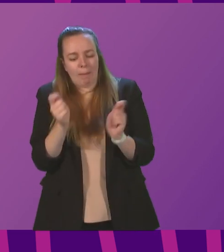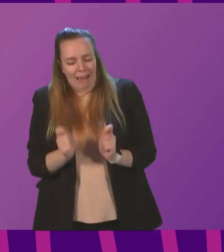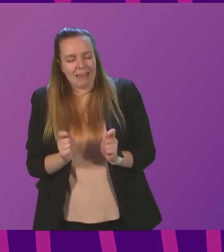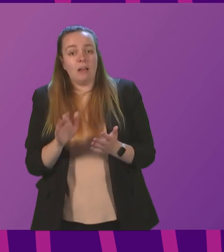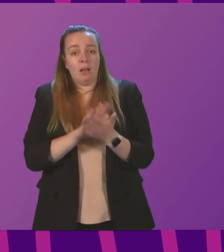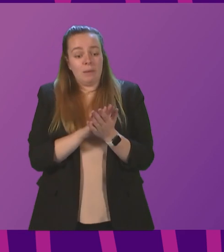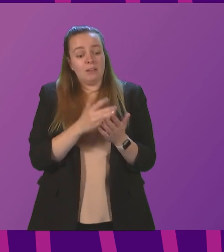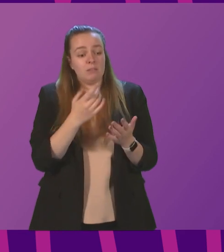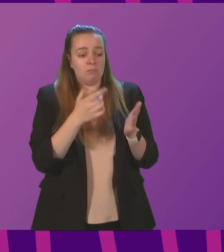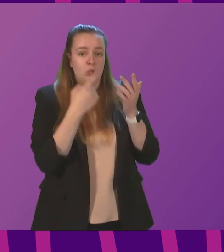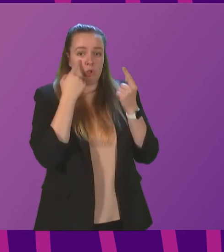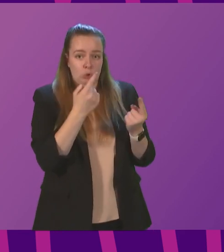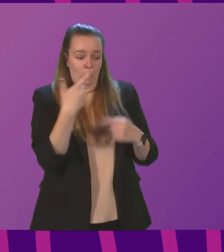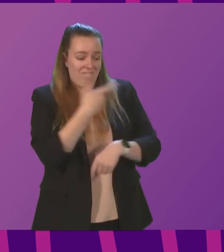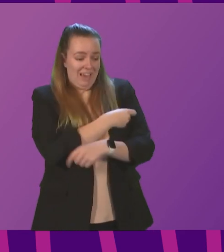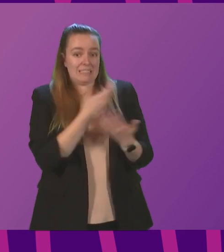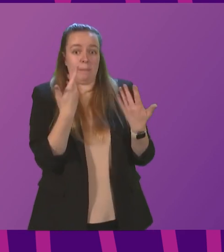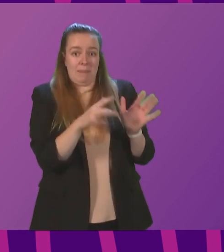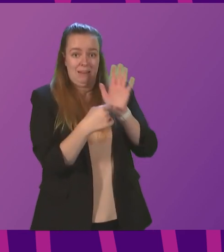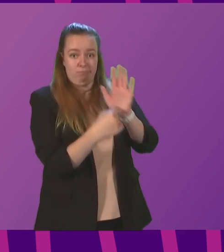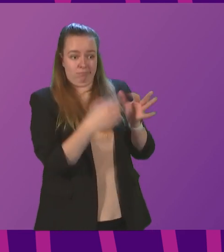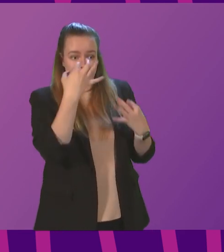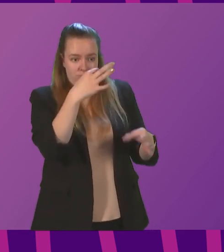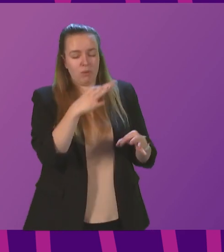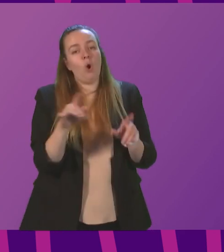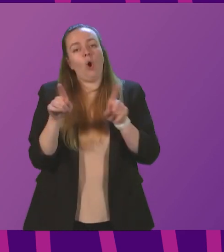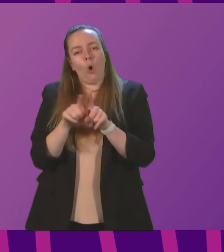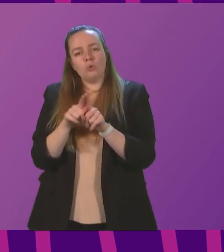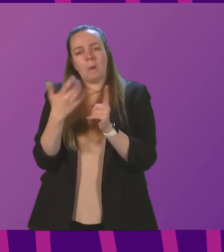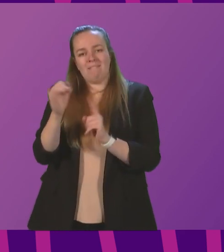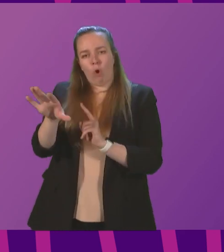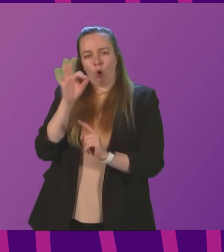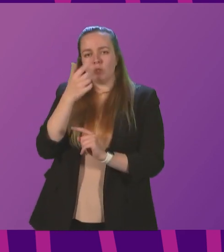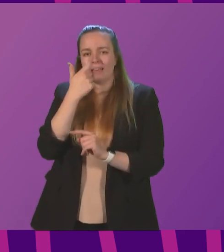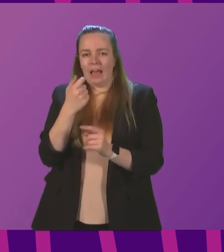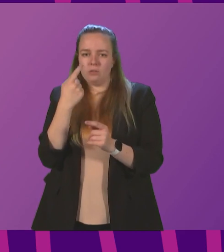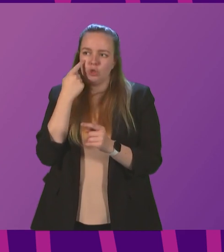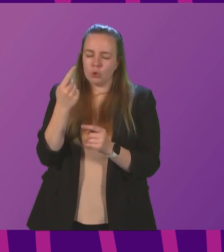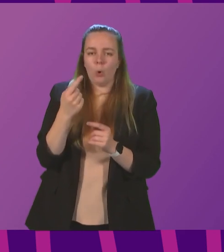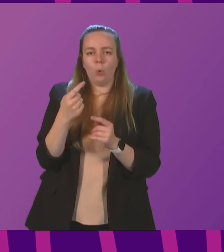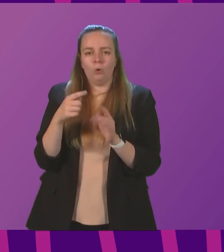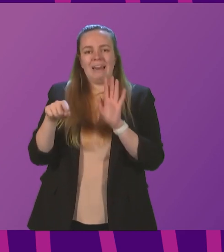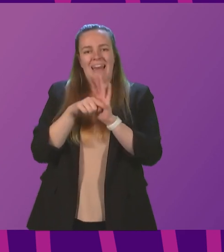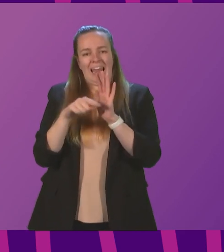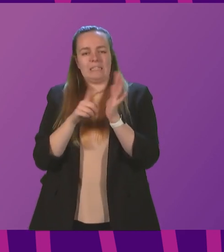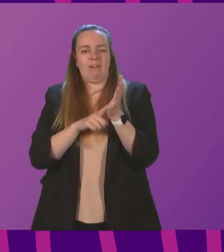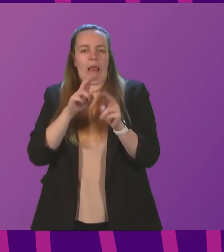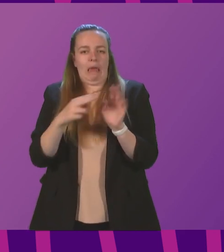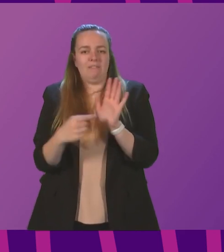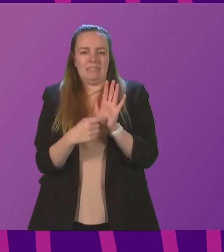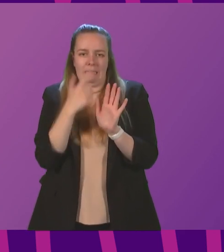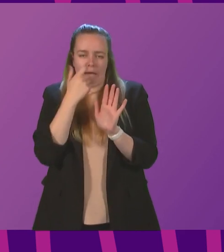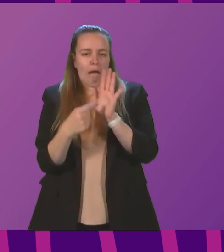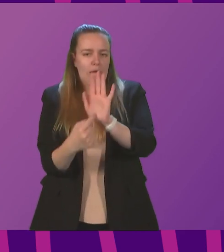in addition to showing evidence of vaccination to access a venue, there will also be the option of providing evidence of a recent negative test result.